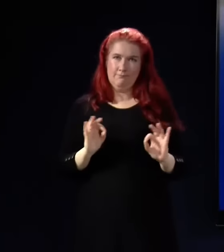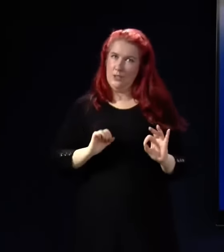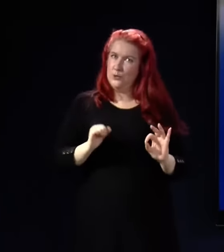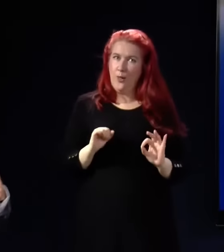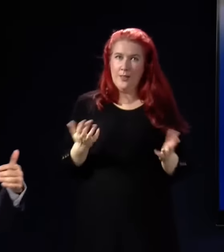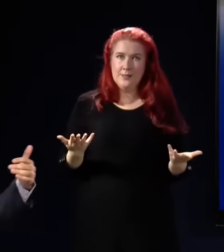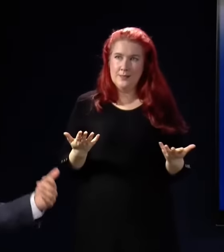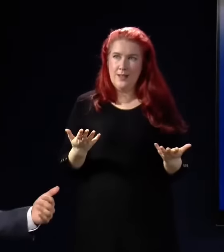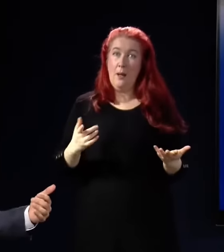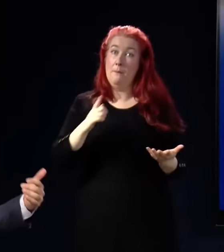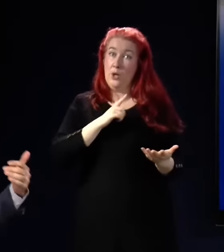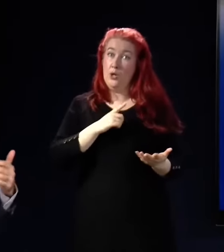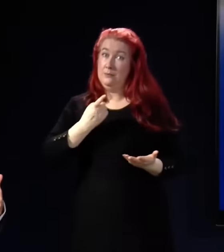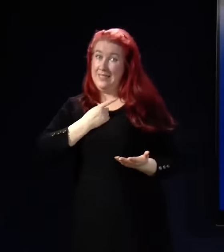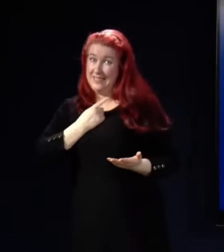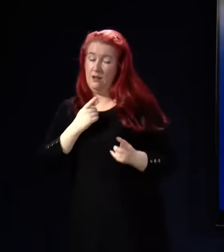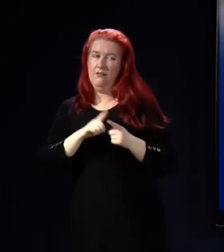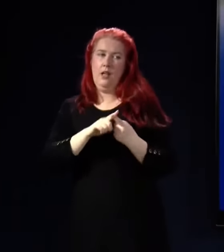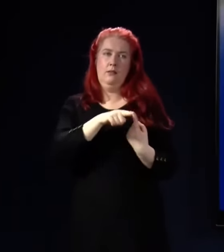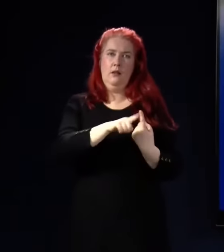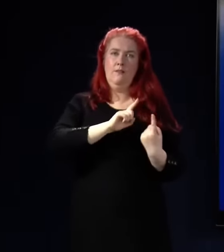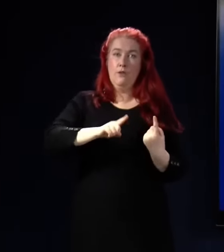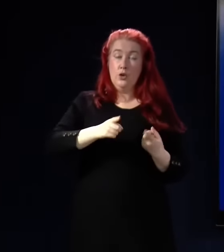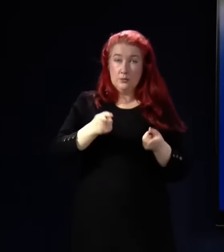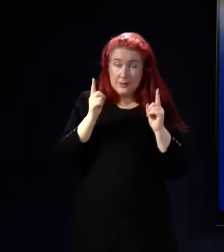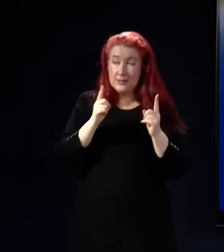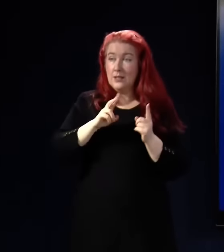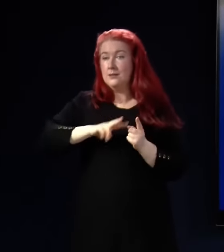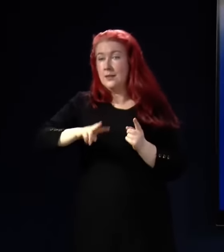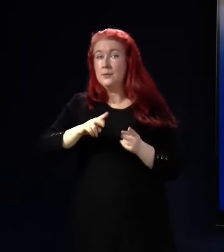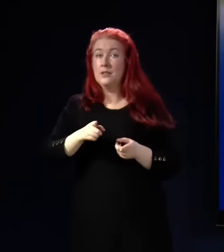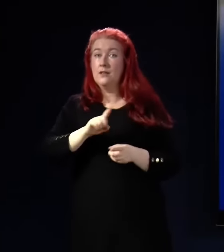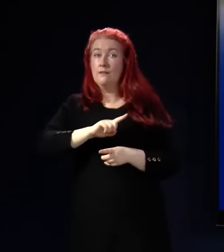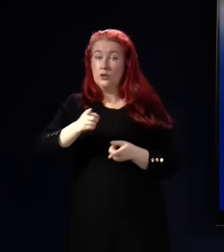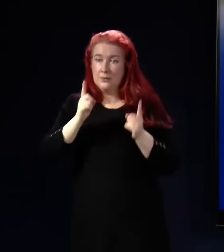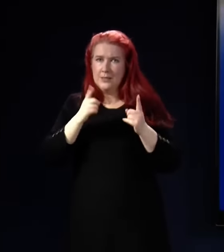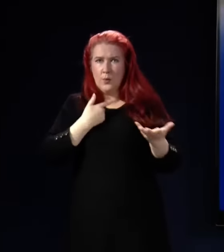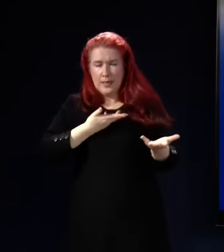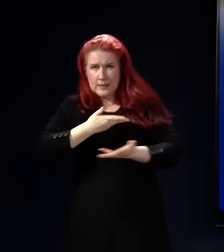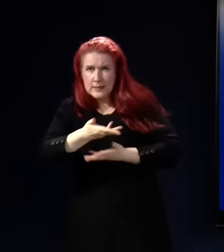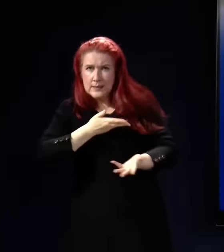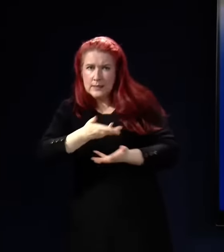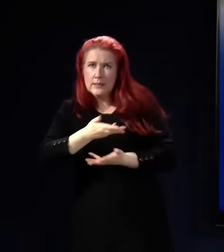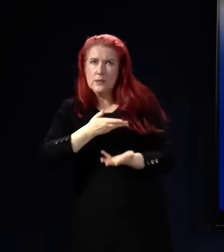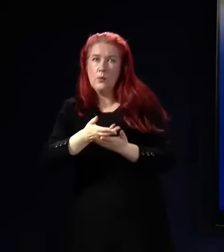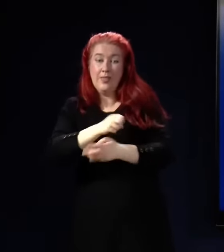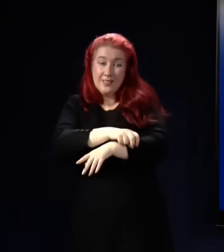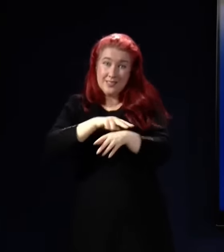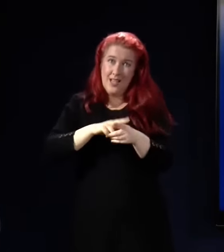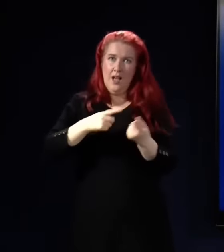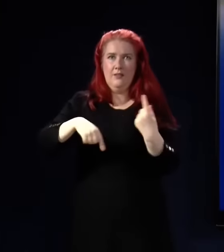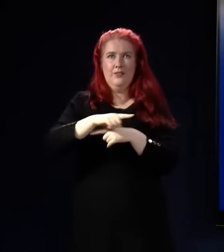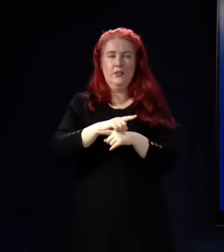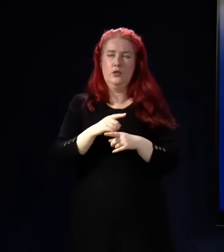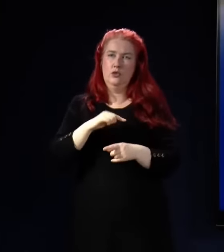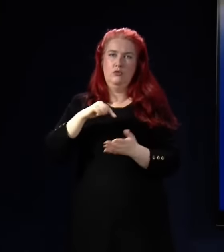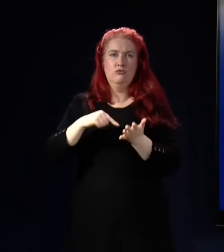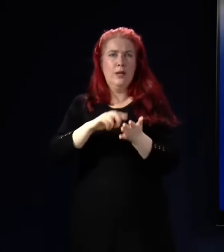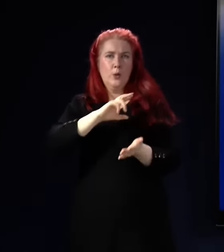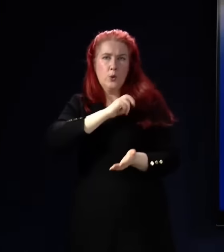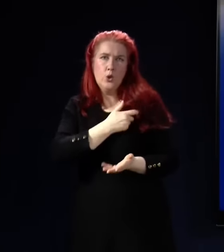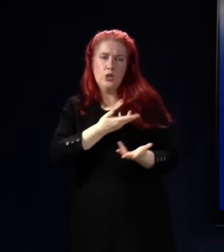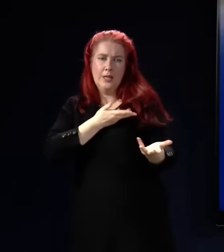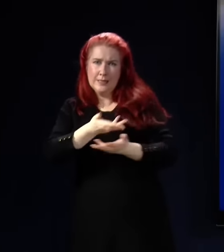That was because myself and, of course, the First Minister, Deputy First Minister, were deeply engaged with the workforce, with trade unions,